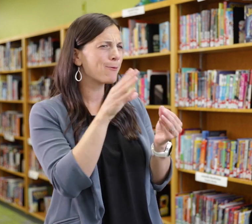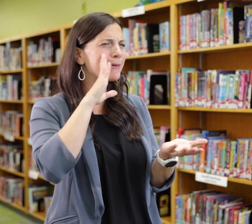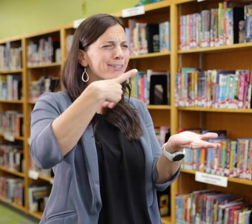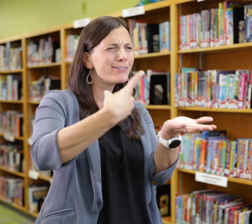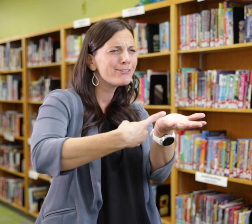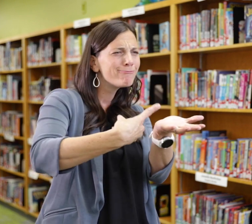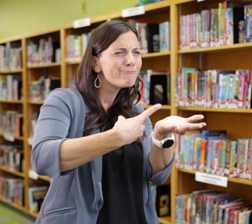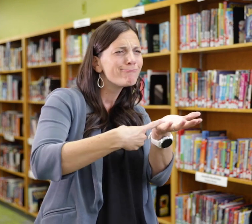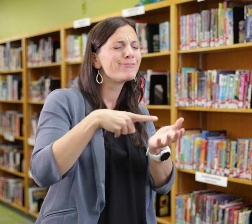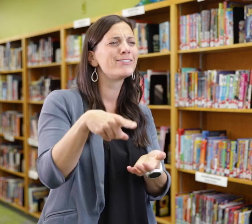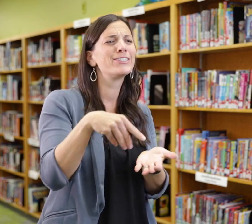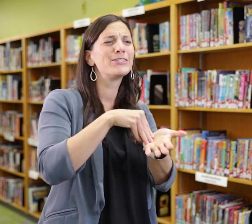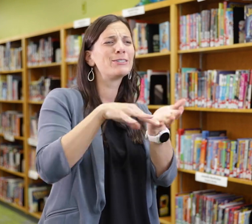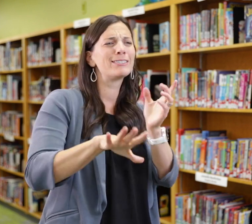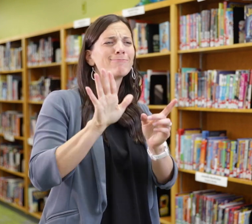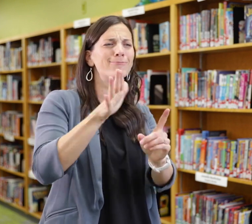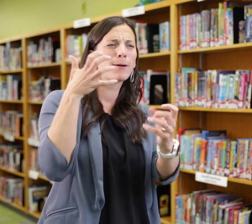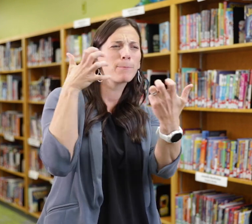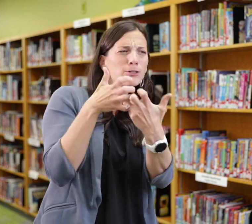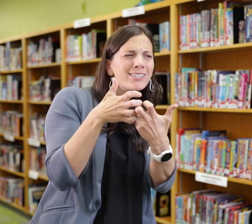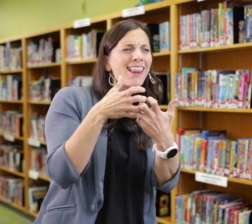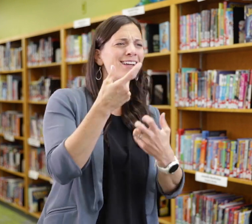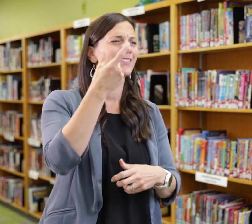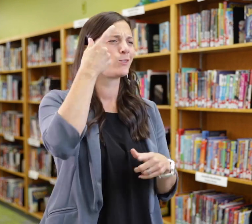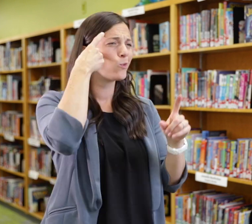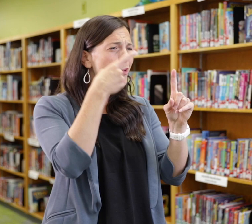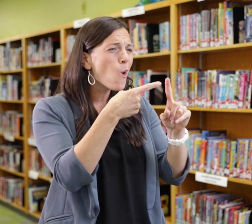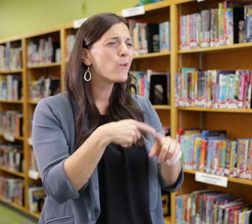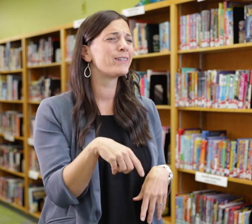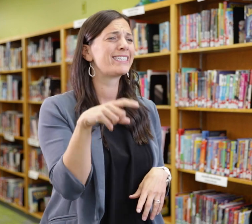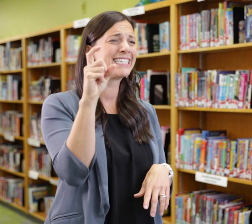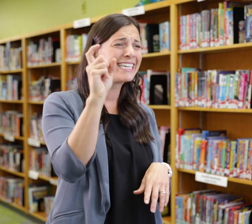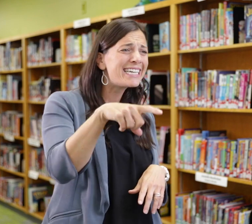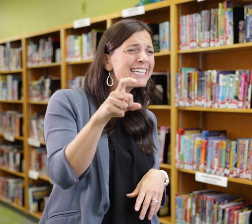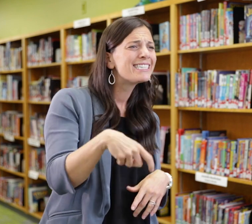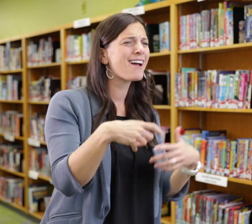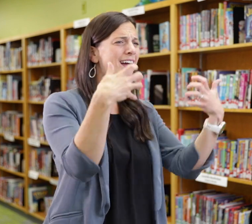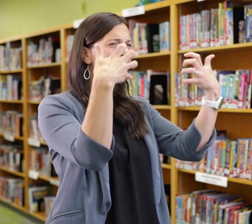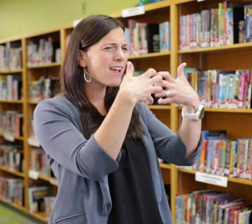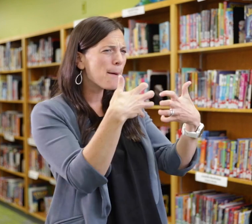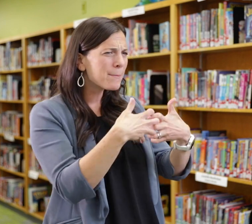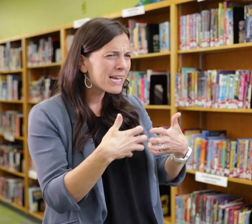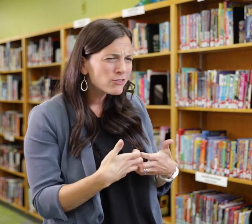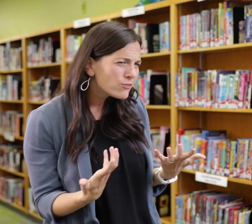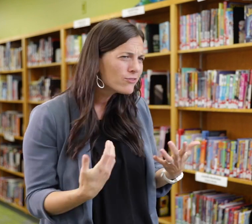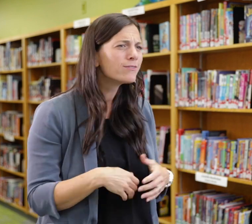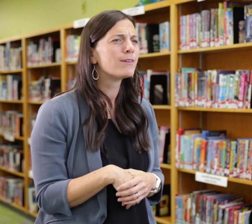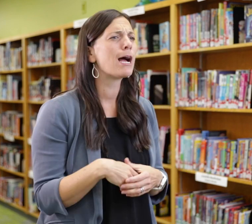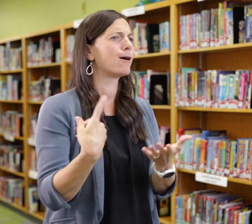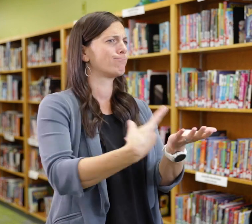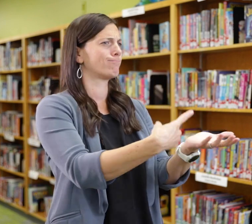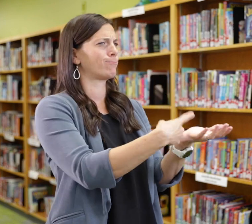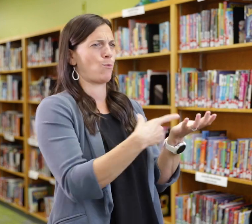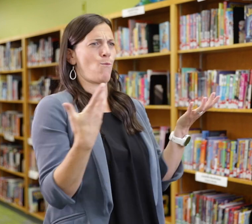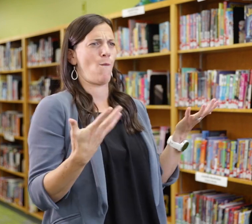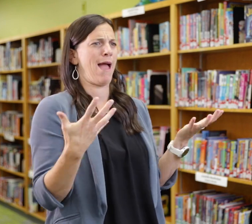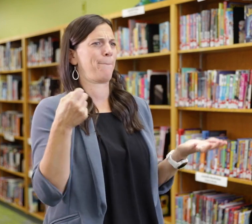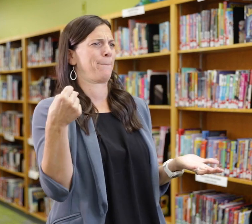During this meeting, we discuss the students personalized goals, needs, and accommodations, and where